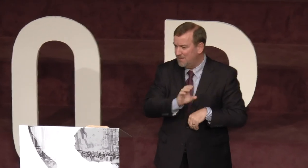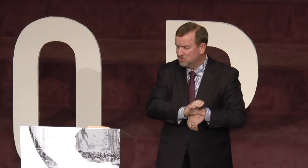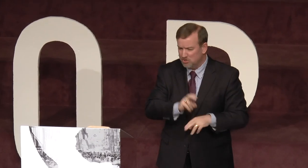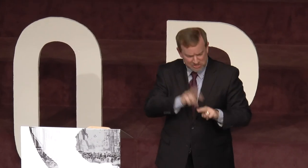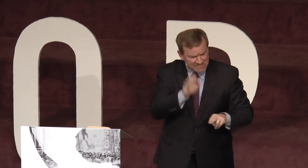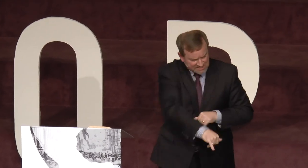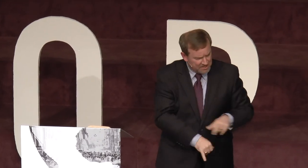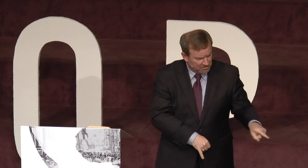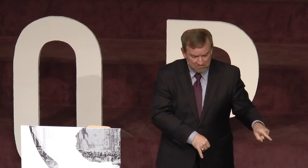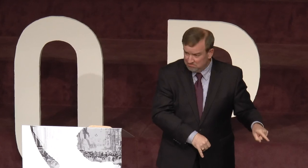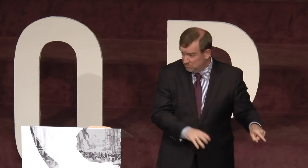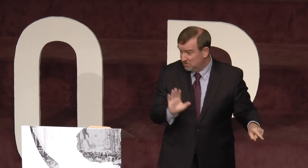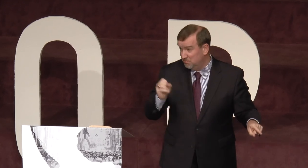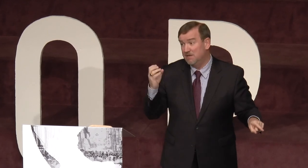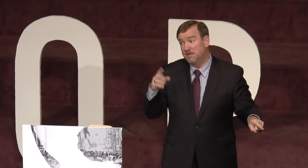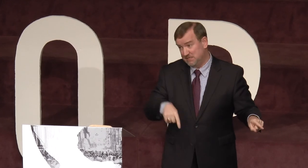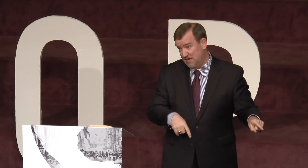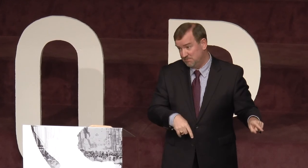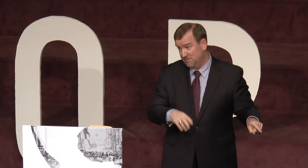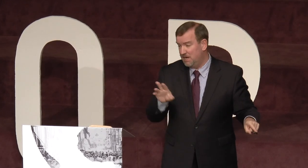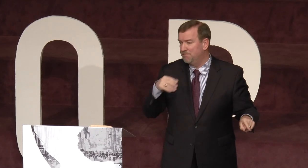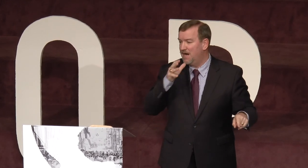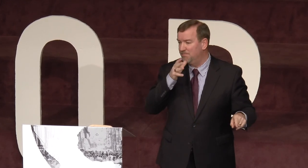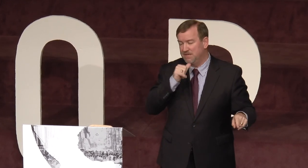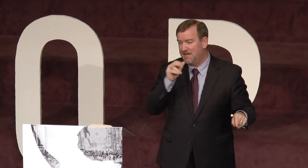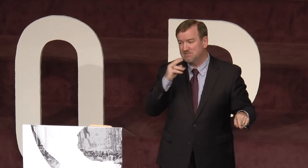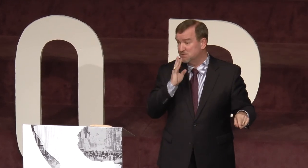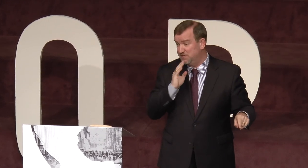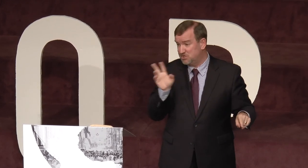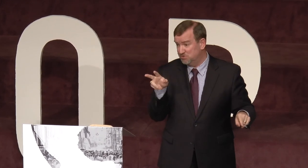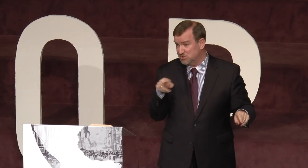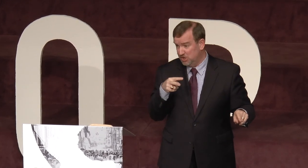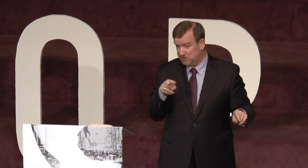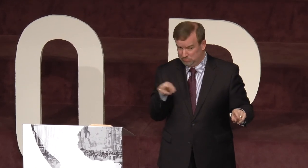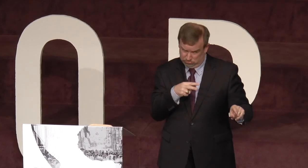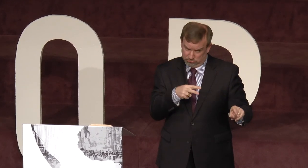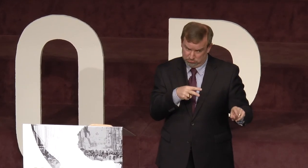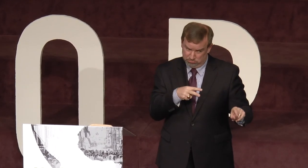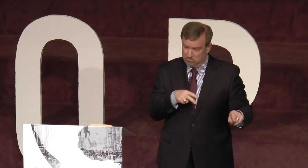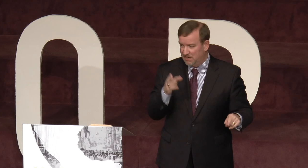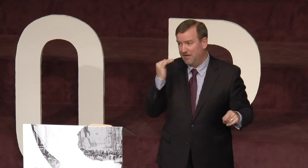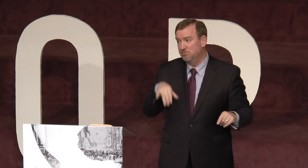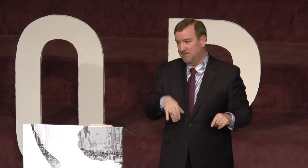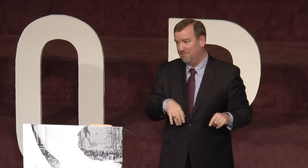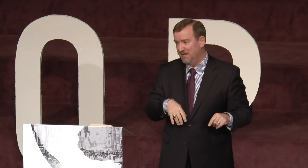time in church, sit still, you know, many, many times. And my mom didn't have to speak. She would just look. And I knew what that meant.